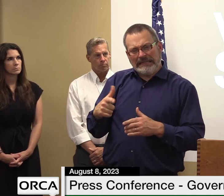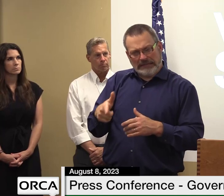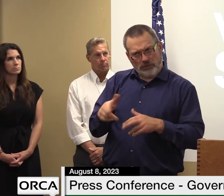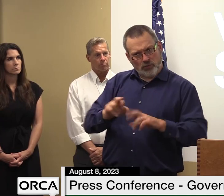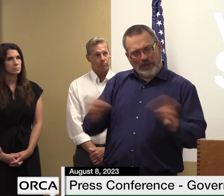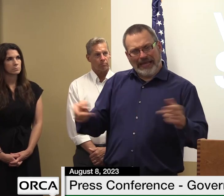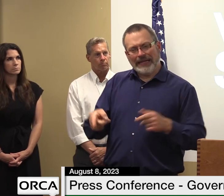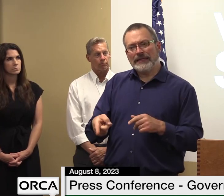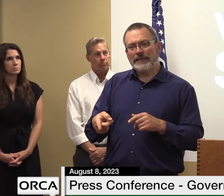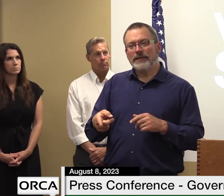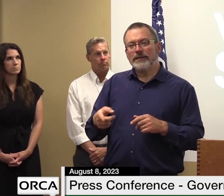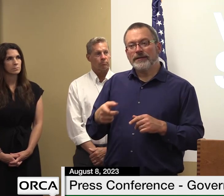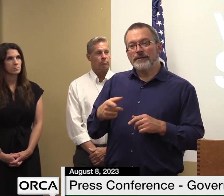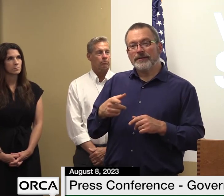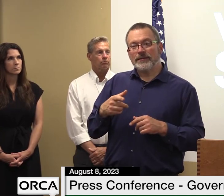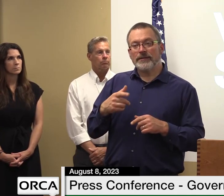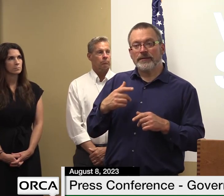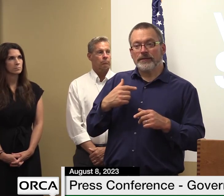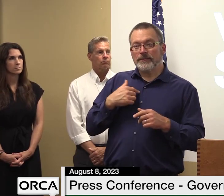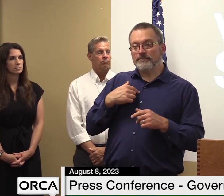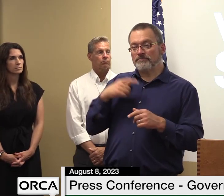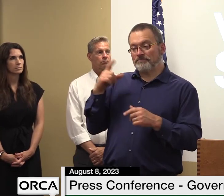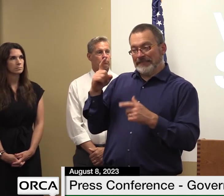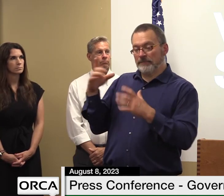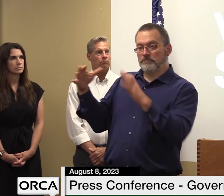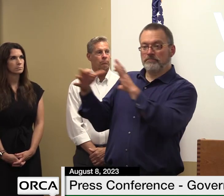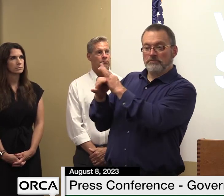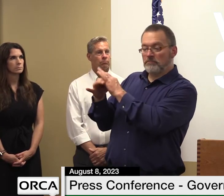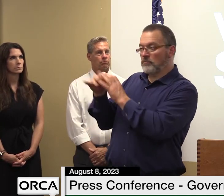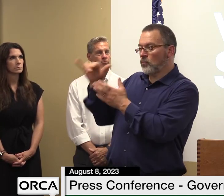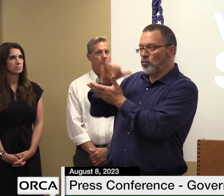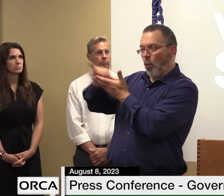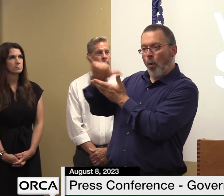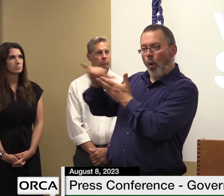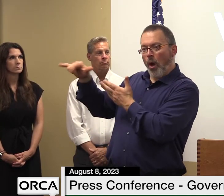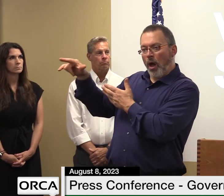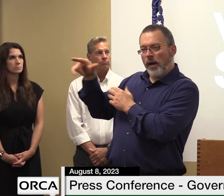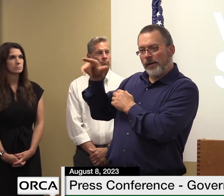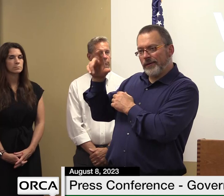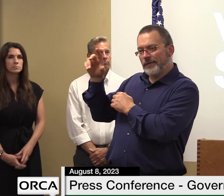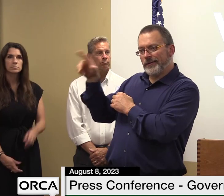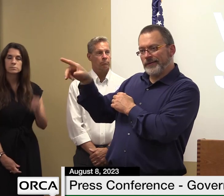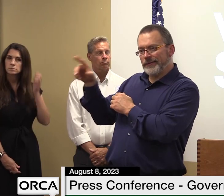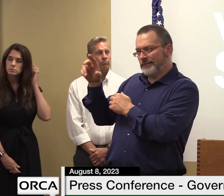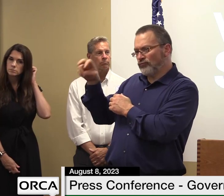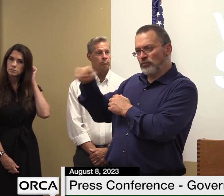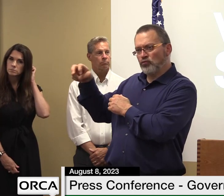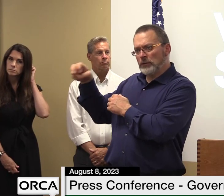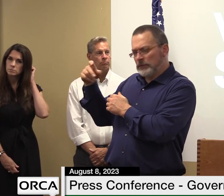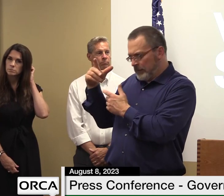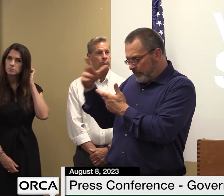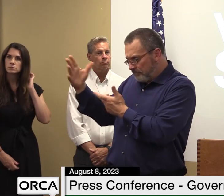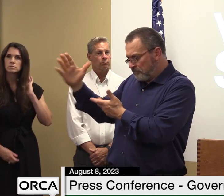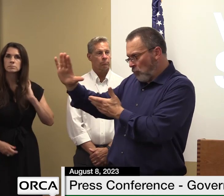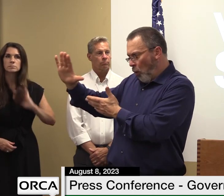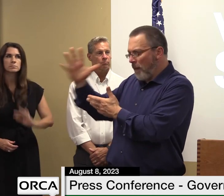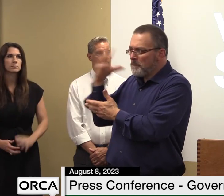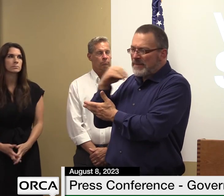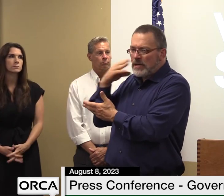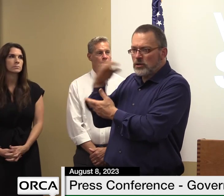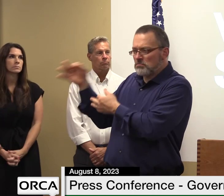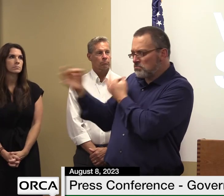we're actually working with our neighbors in new york state dot to access some of those pieces expeditiously which we will replace